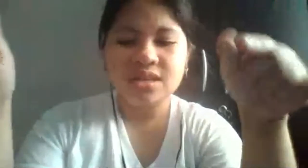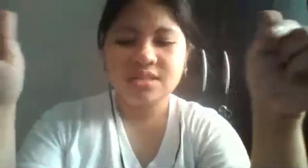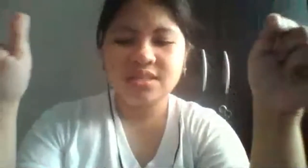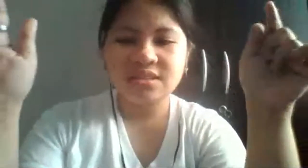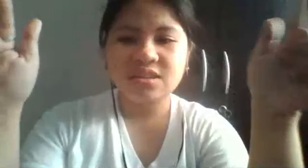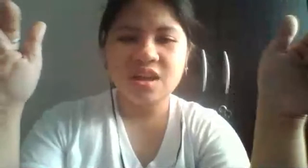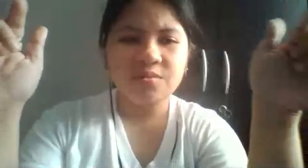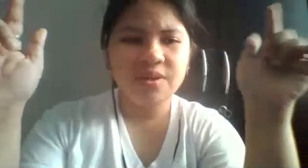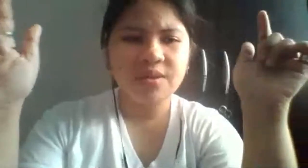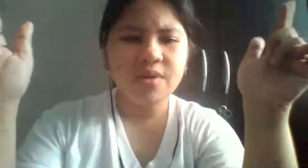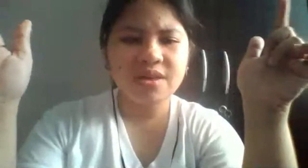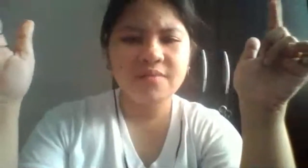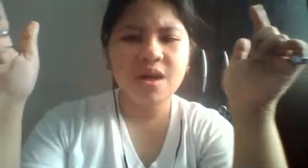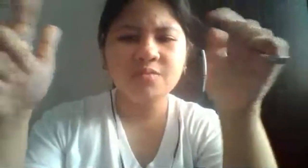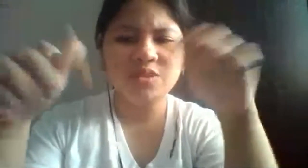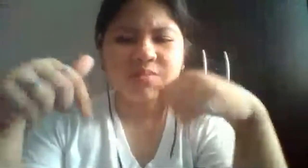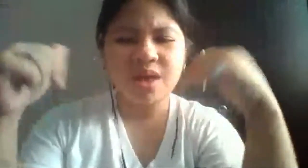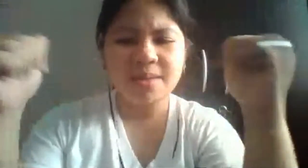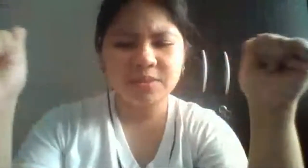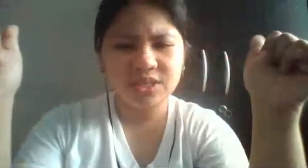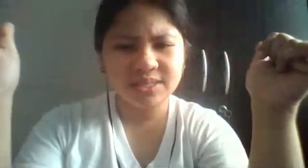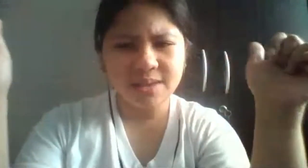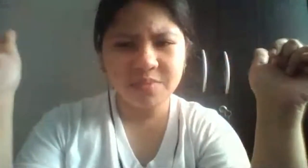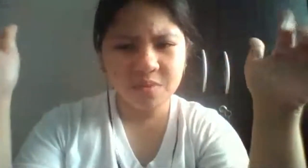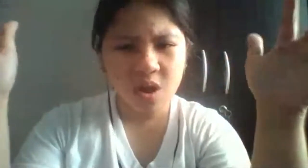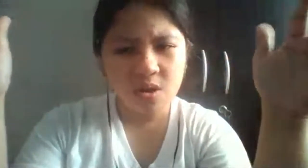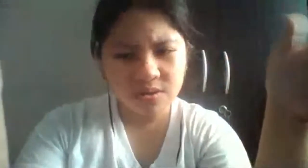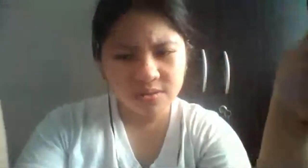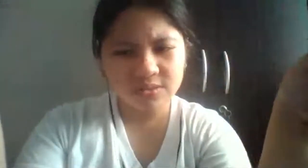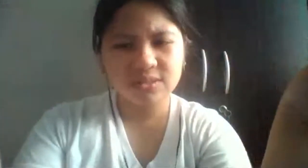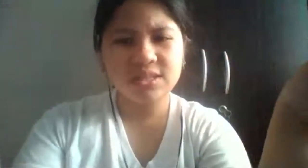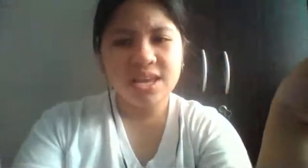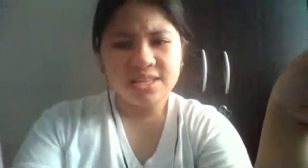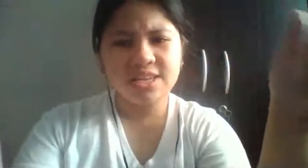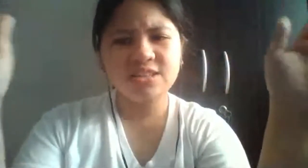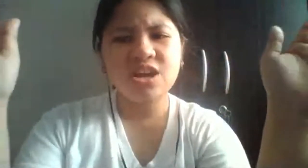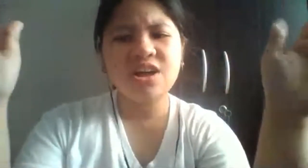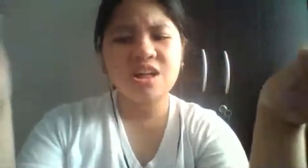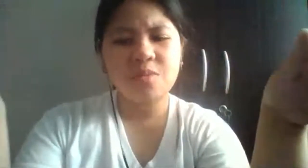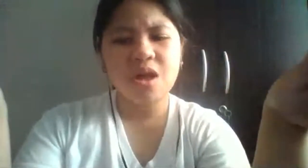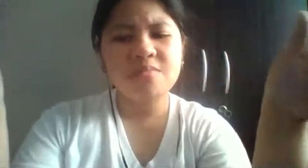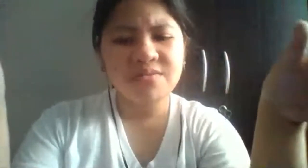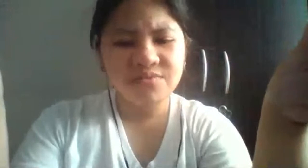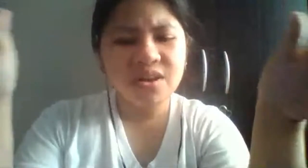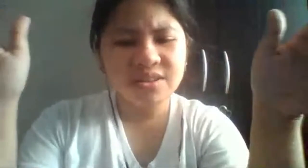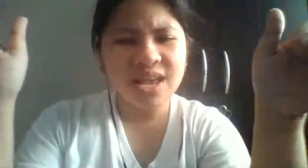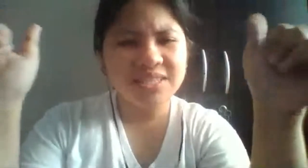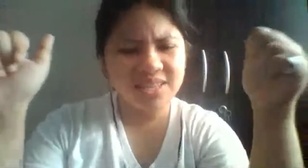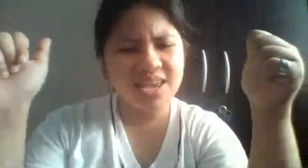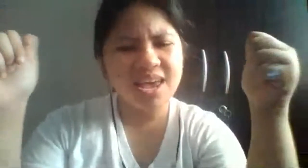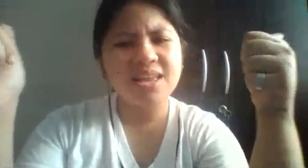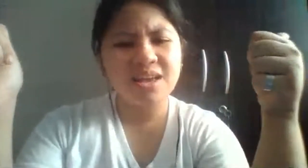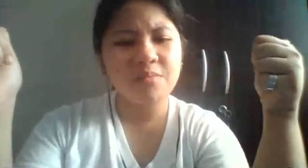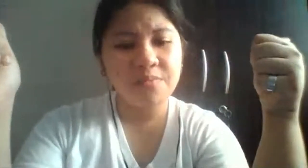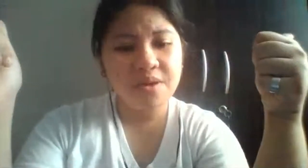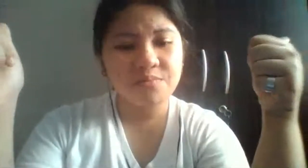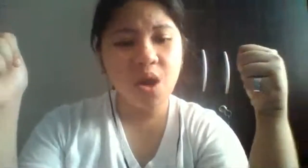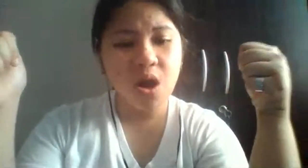Sing song when I'm walking home, jump up to the top of the ground Ding dong, call me on my phone, I see and I get my ping pong